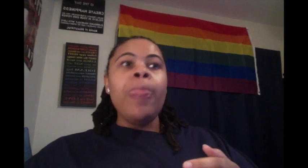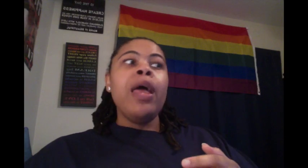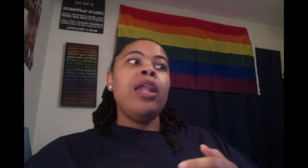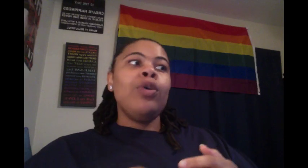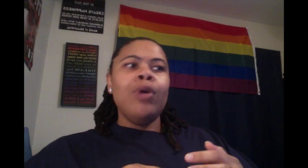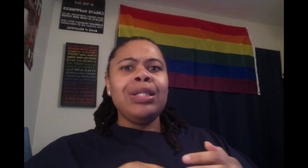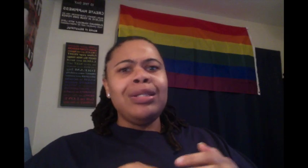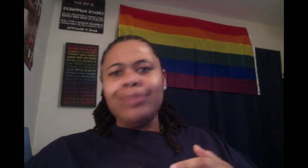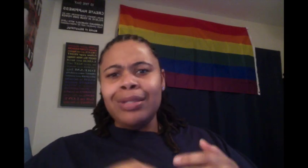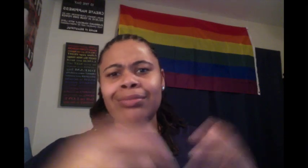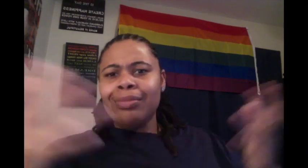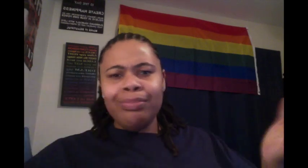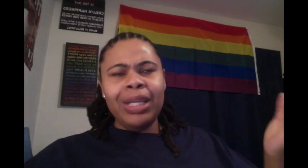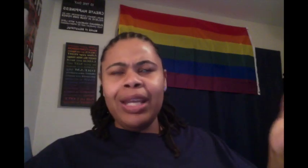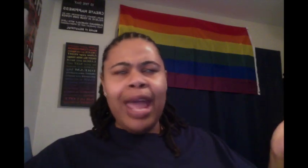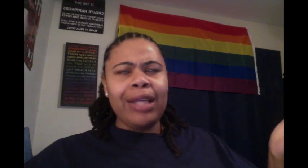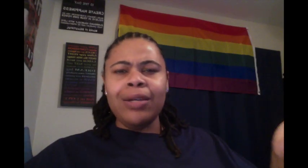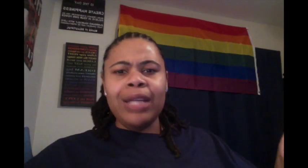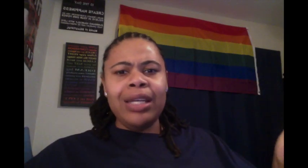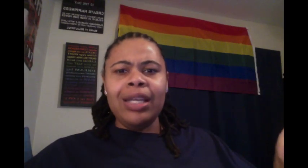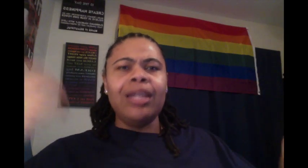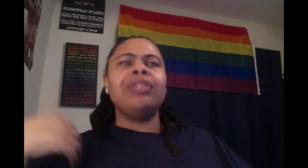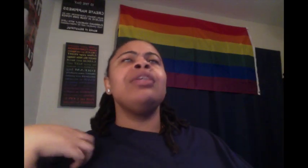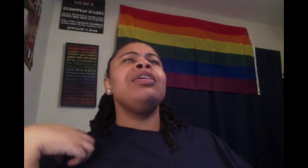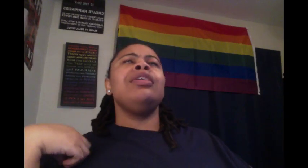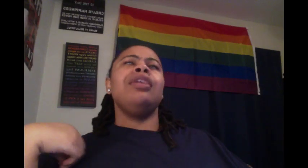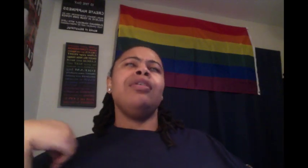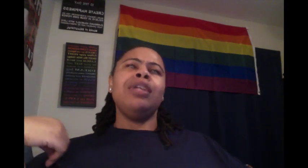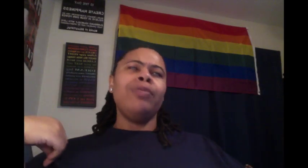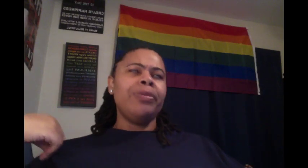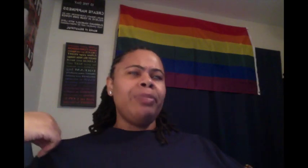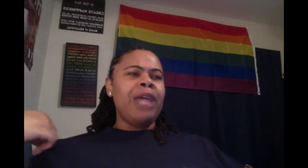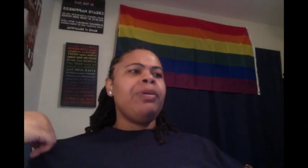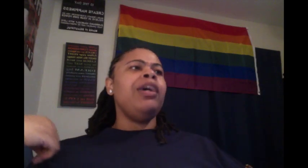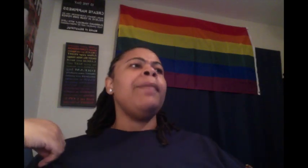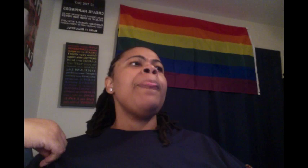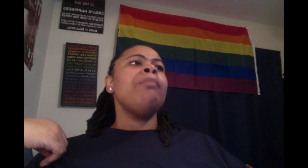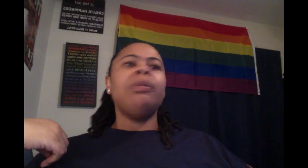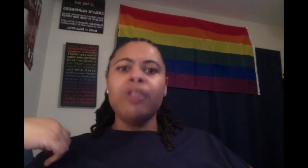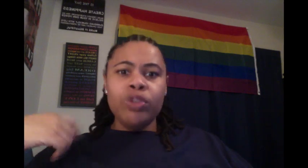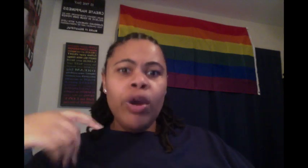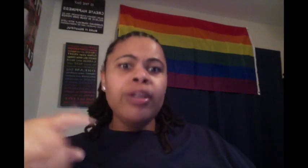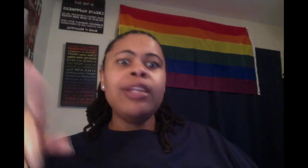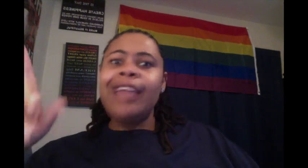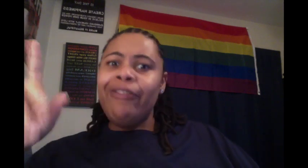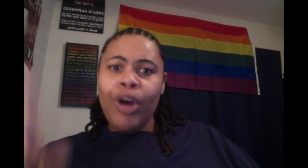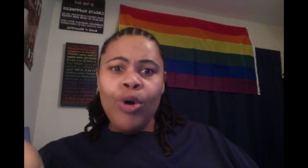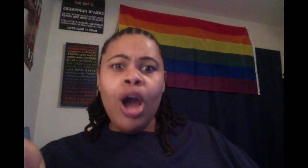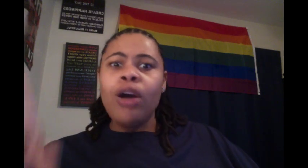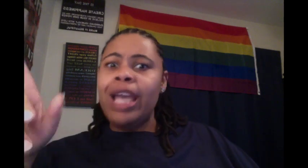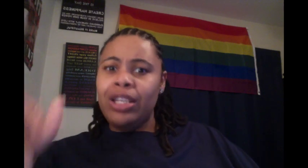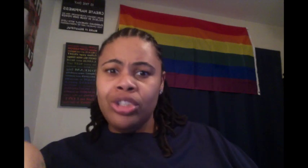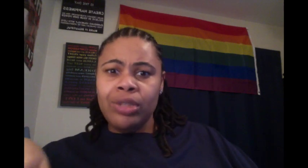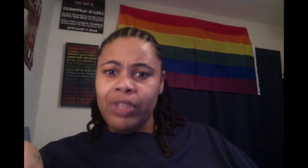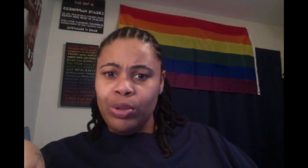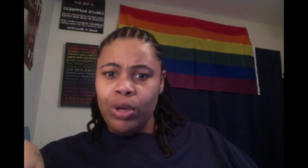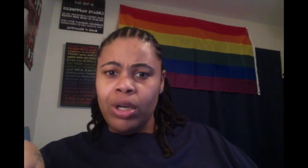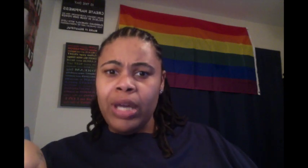And of course he being an asshole that he is, you know, he ripped the paper up, but Victoria, that phone call kind of shook Victoria. Okay.